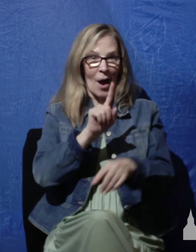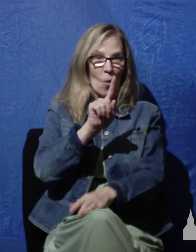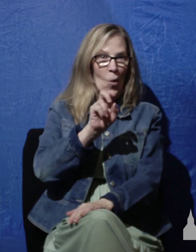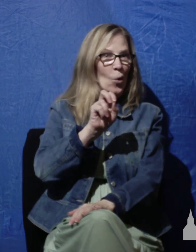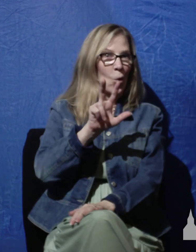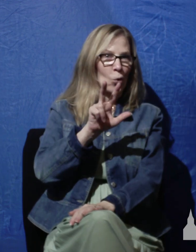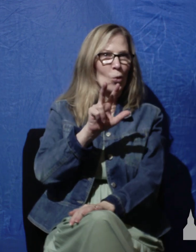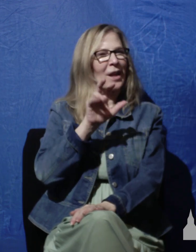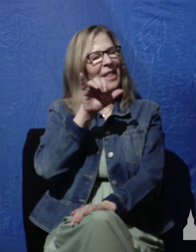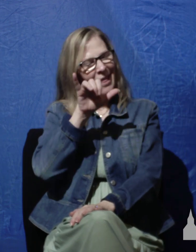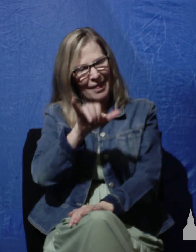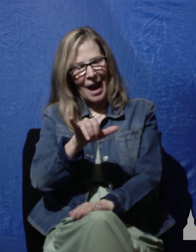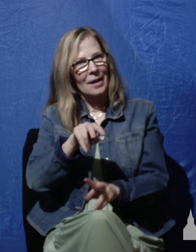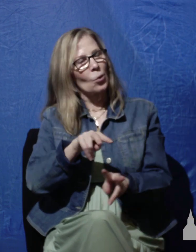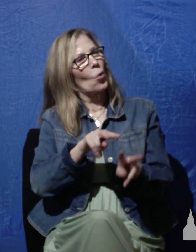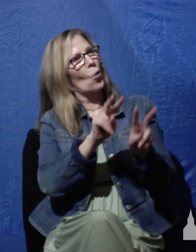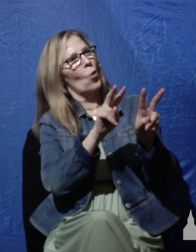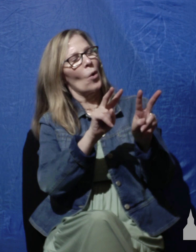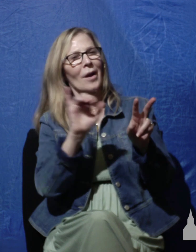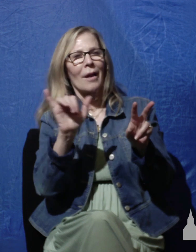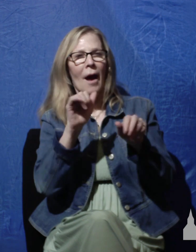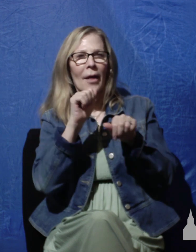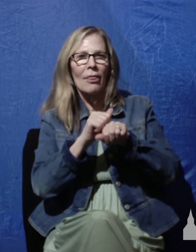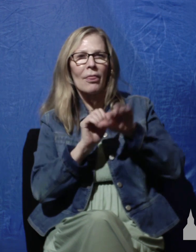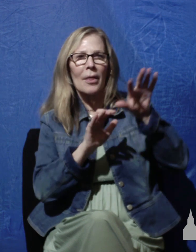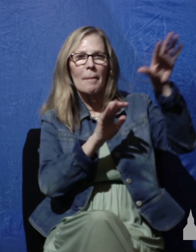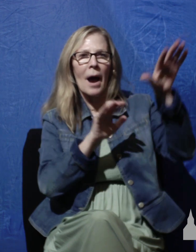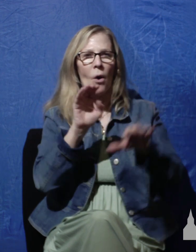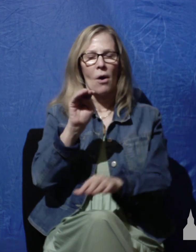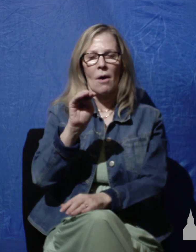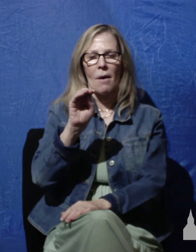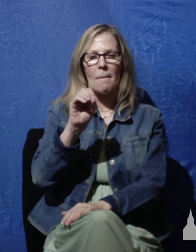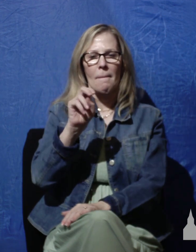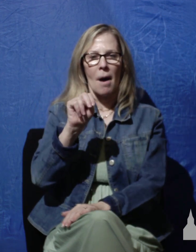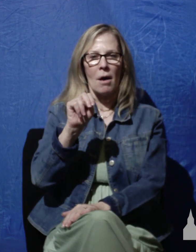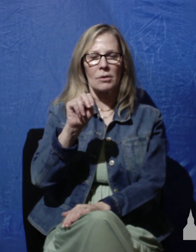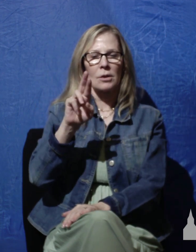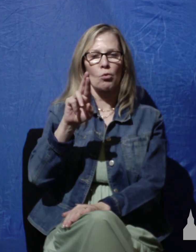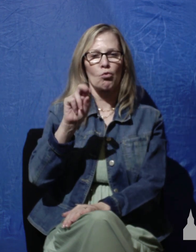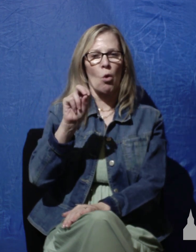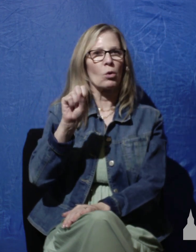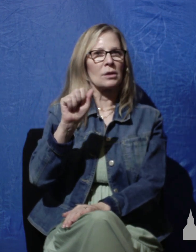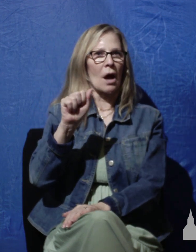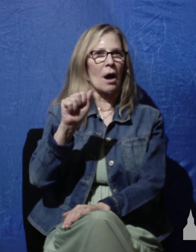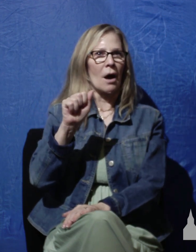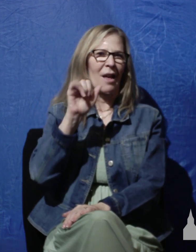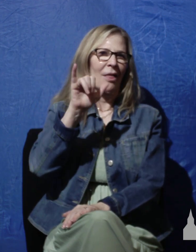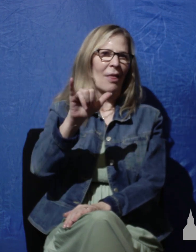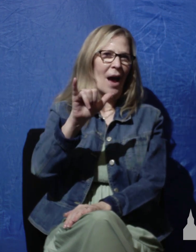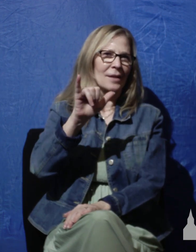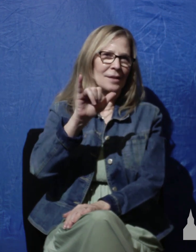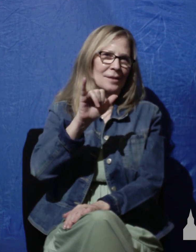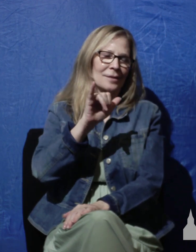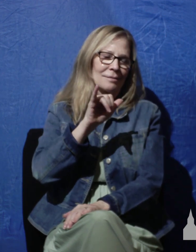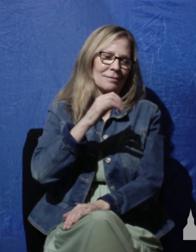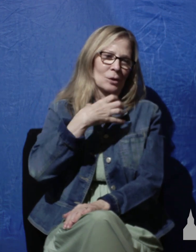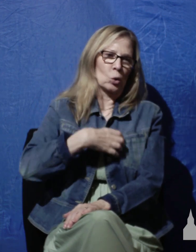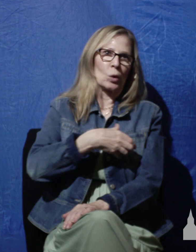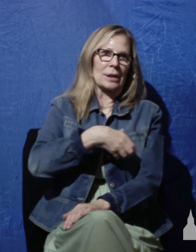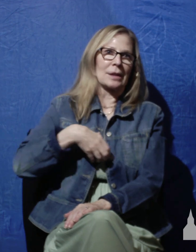us to be the Mount Rosa, which is a huge ice-covered mountain in the Swiss Alps, of the divine chain of mountains of